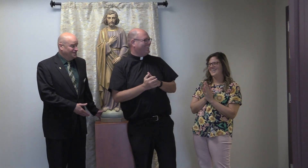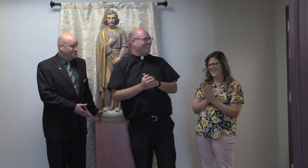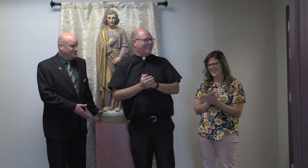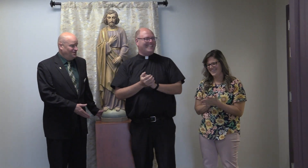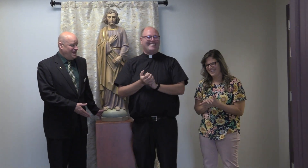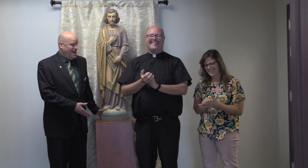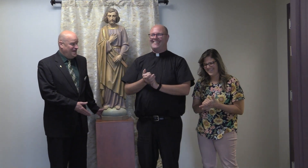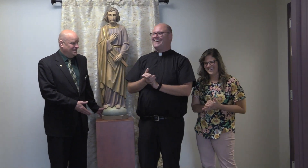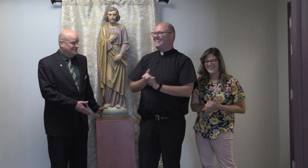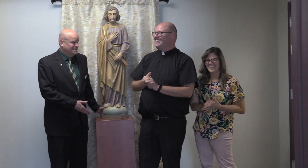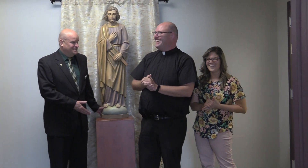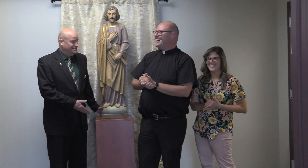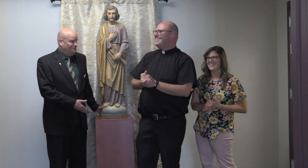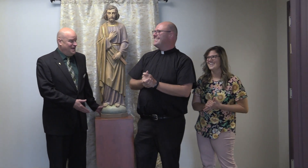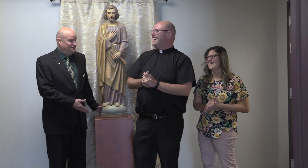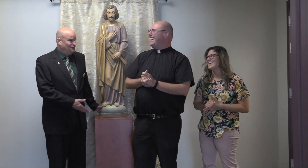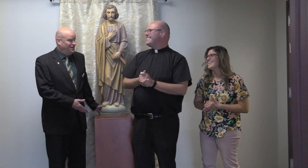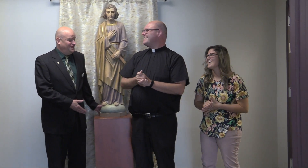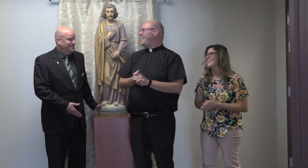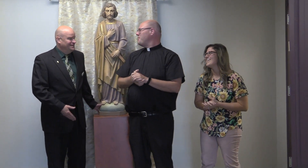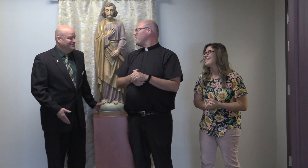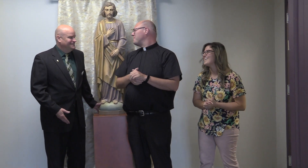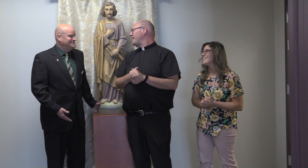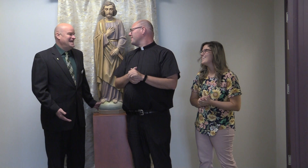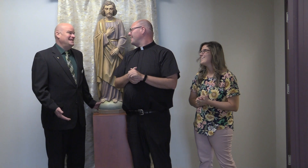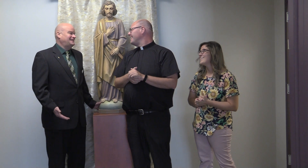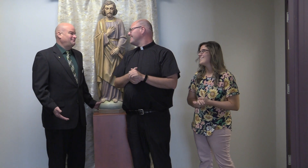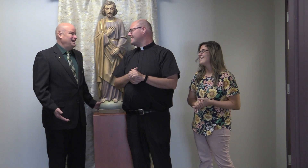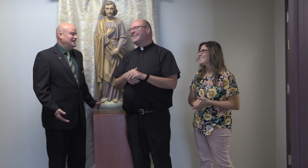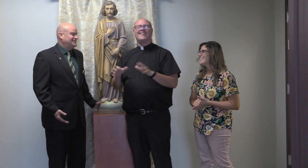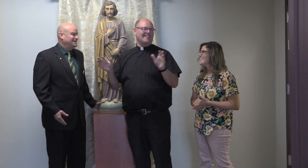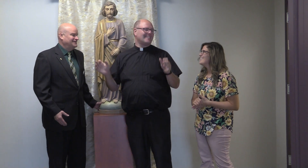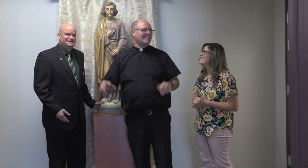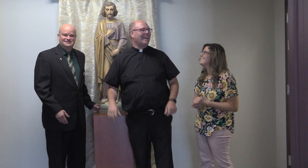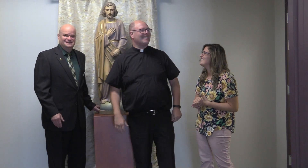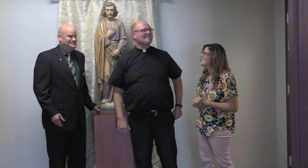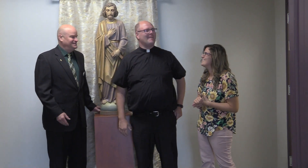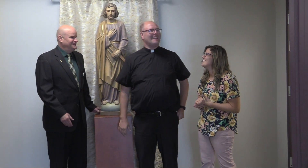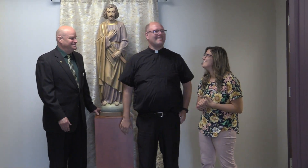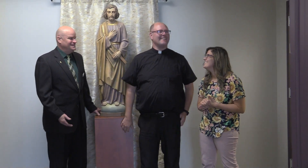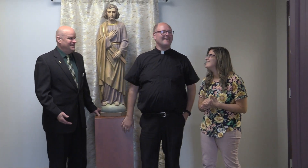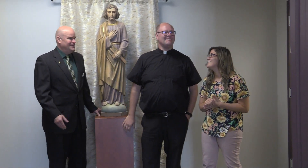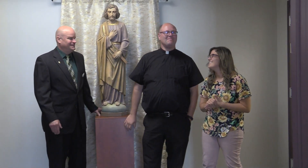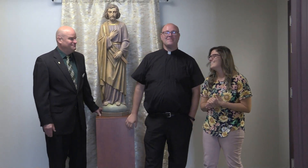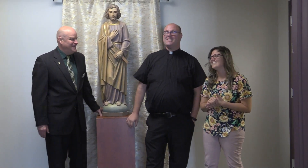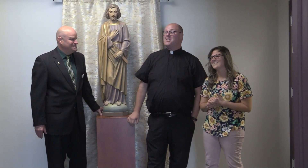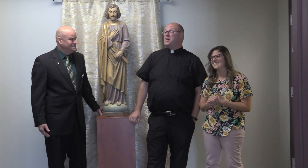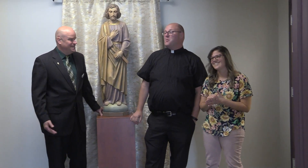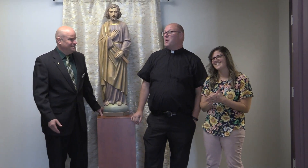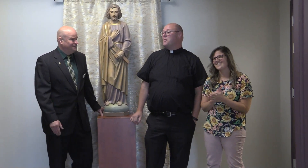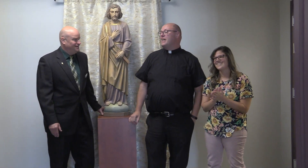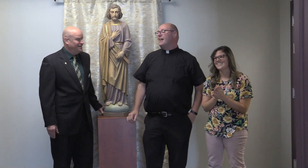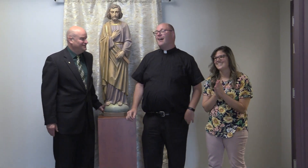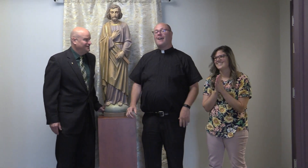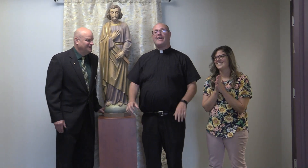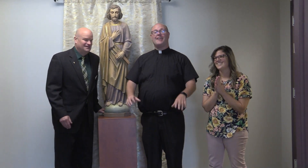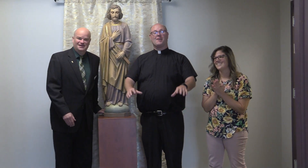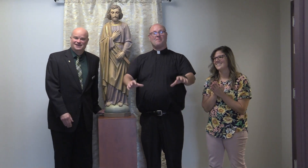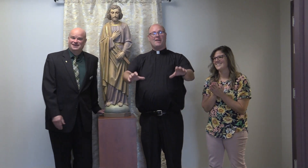What's going on? It's a little math for you. does that work, It's Catholic math. Oh yeah, it's Catholic math. It's not Catholic mass. It's Catholic math. We are here, my